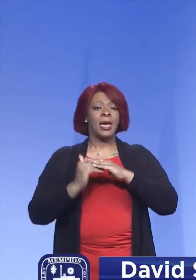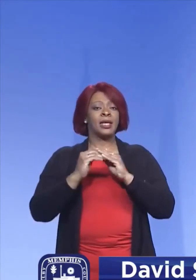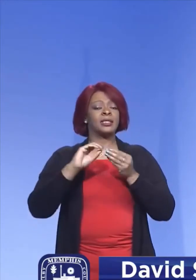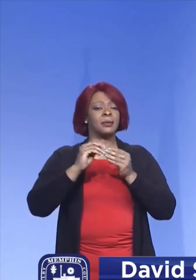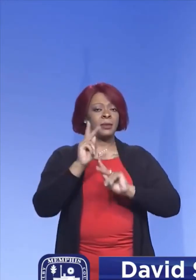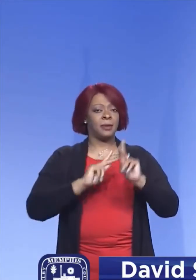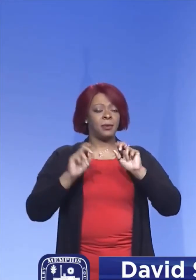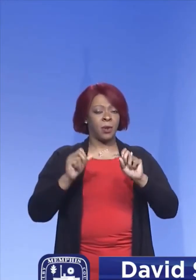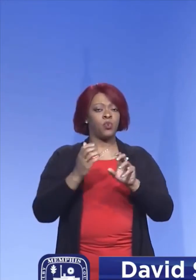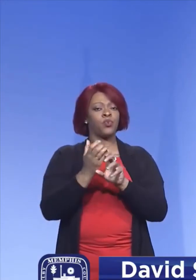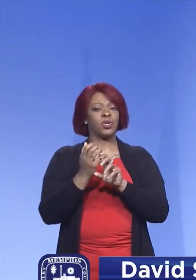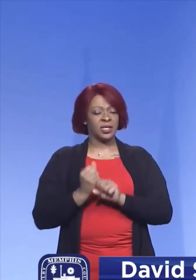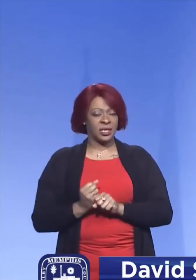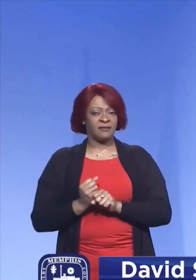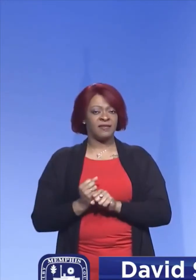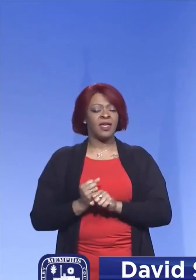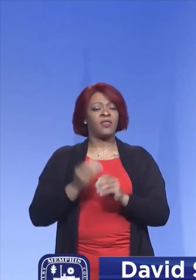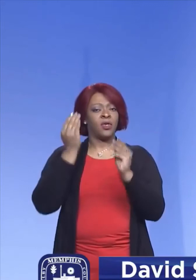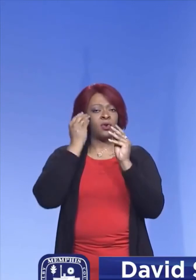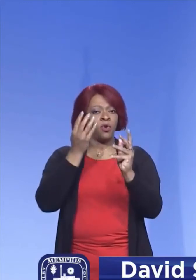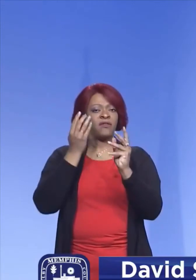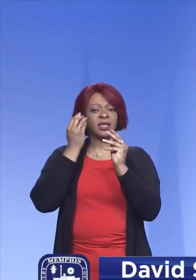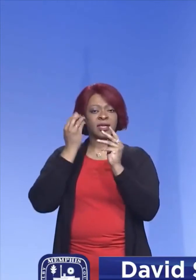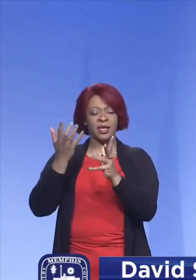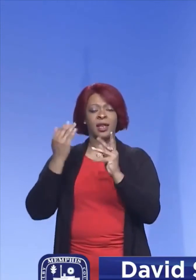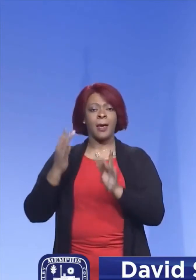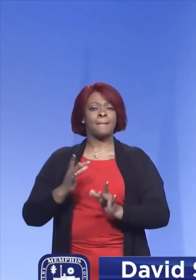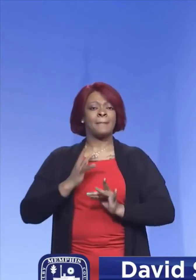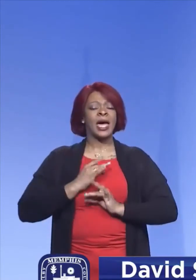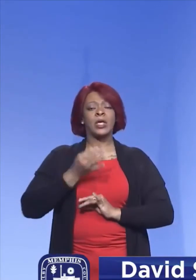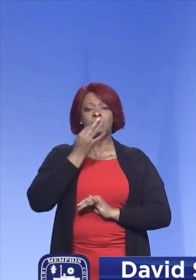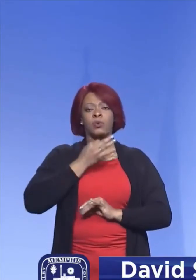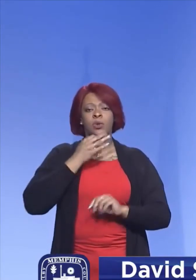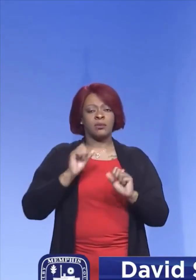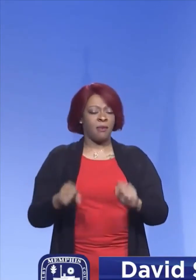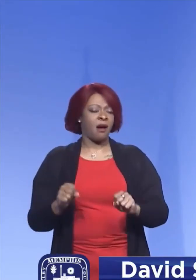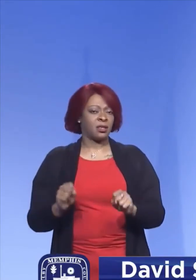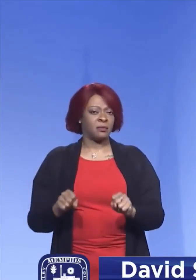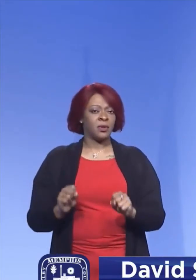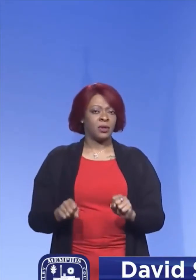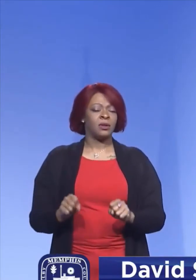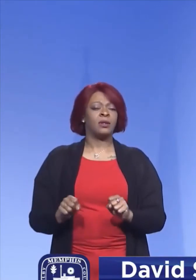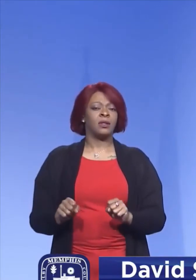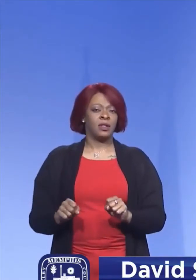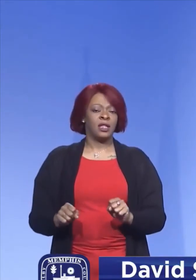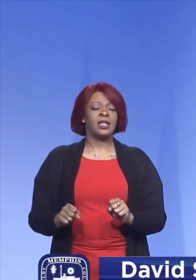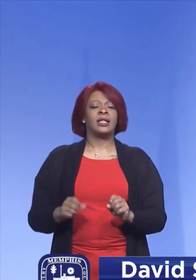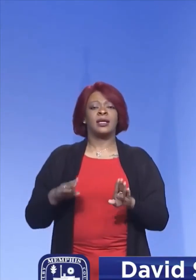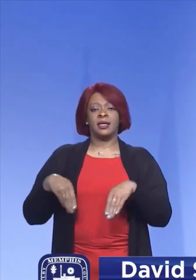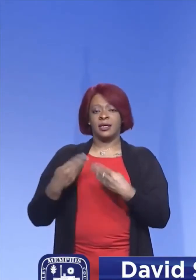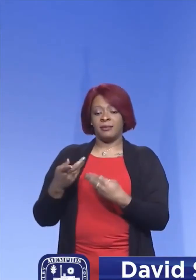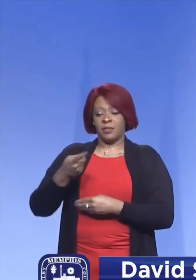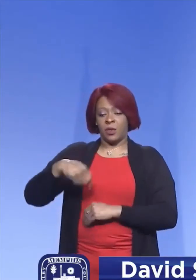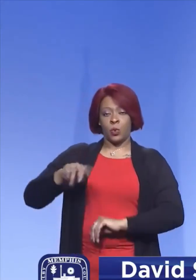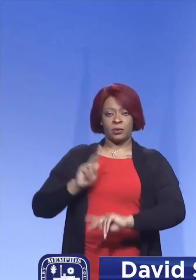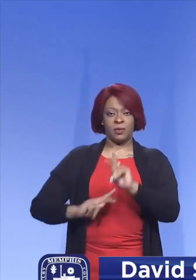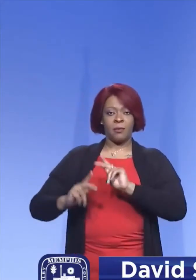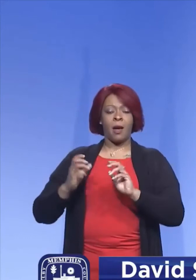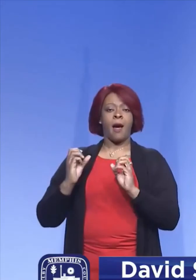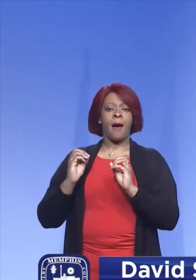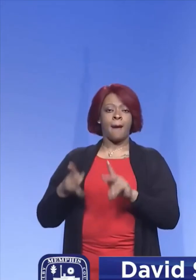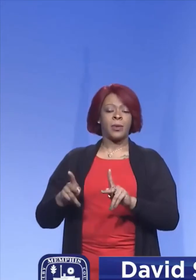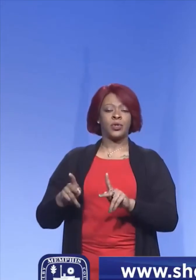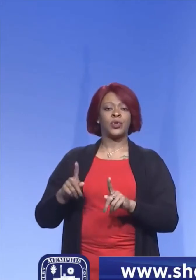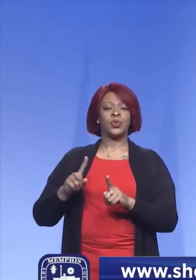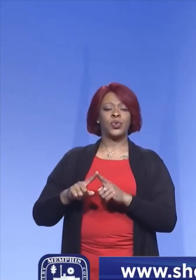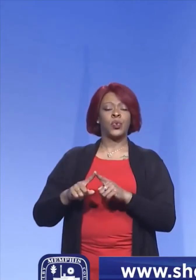possible receive the notification of their positive tests as soon as possible and give them the opportunity to download their